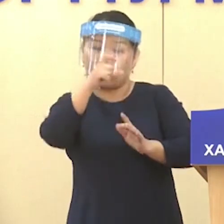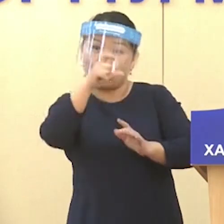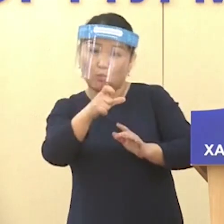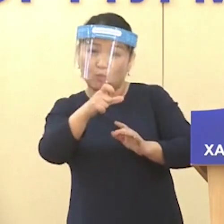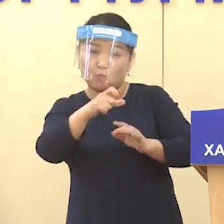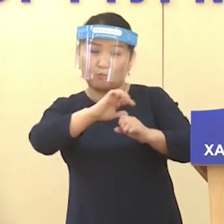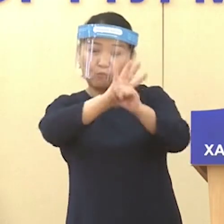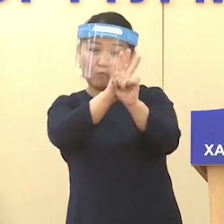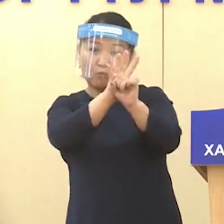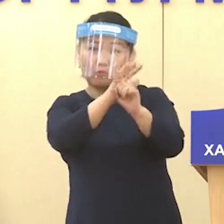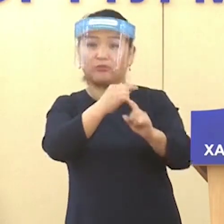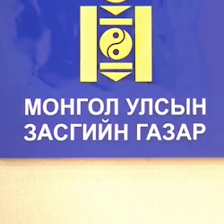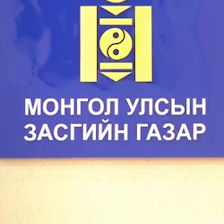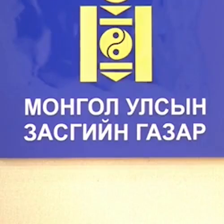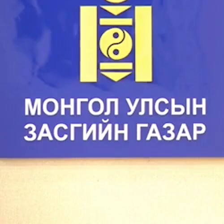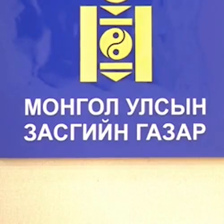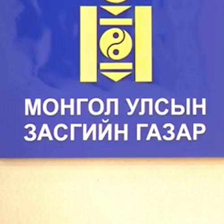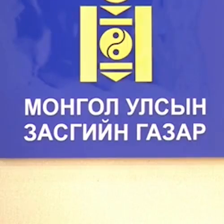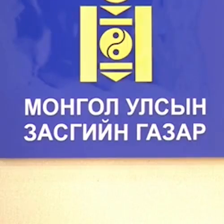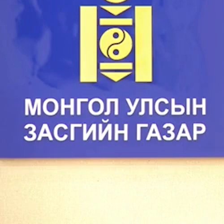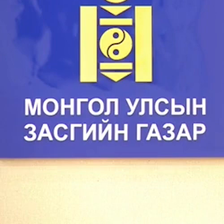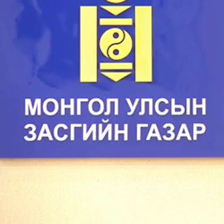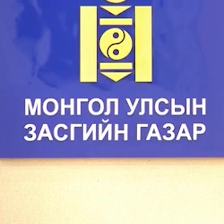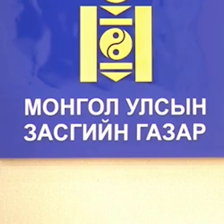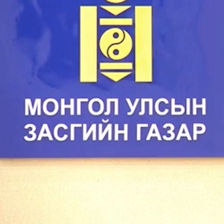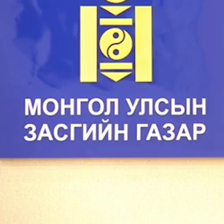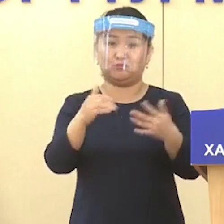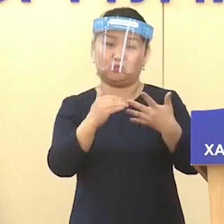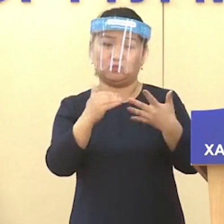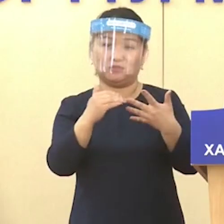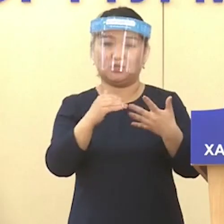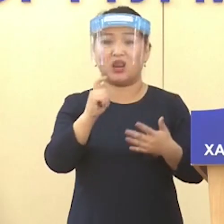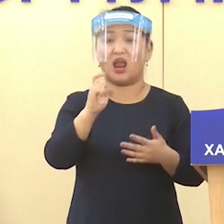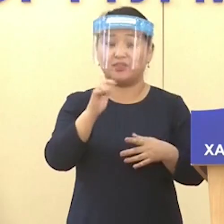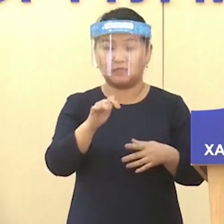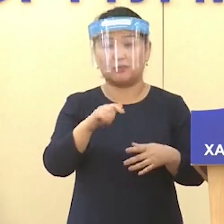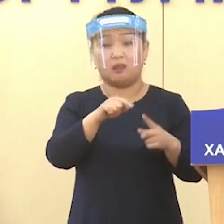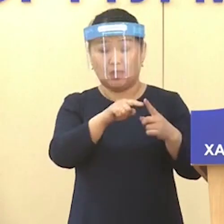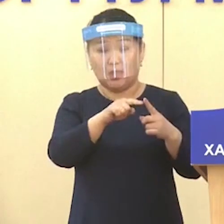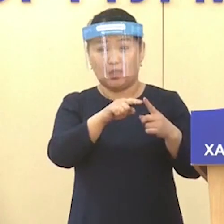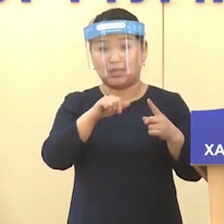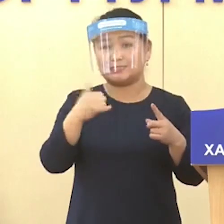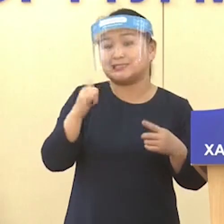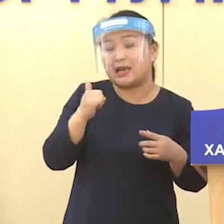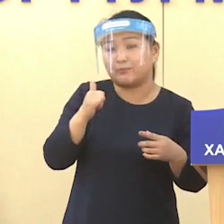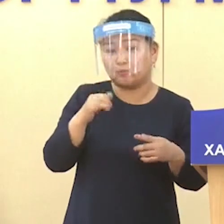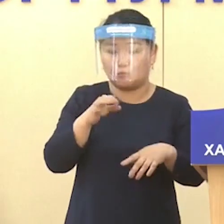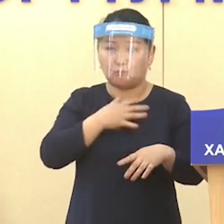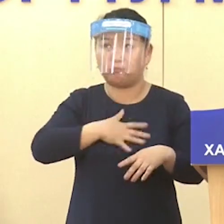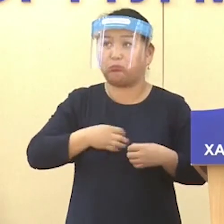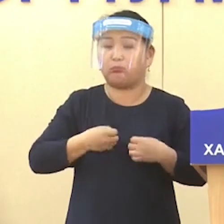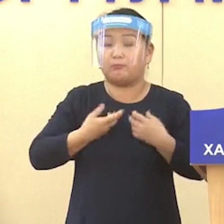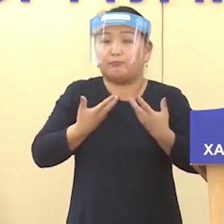all imported from abroad a total of 375 people were tested yesterday at two laboratories